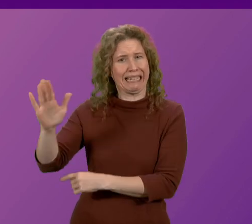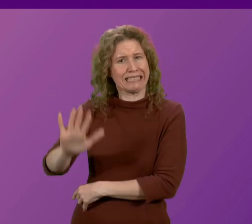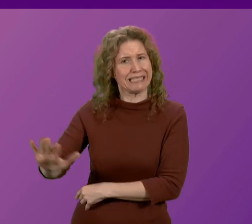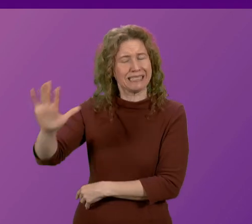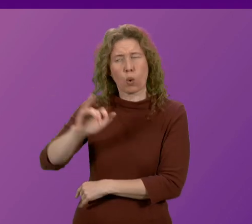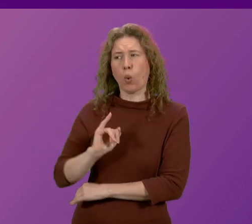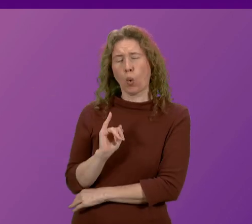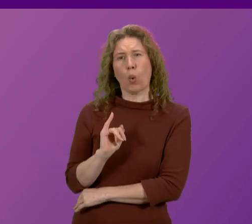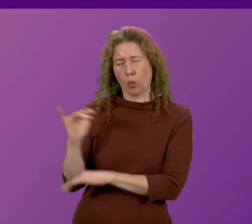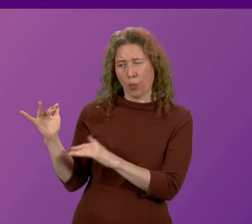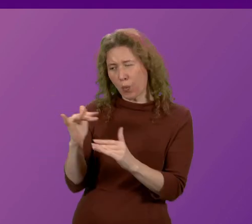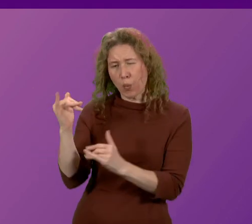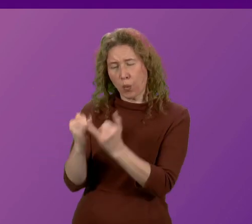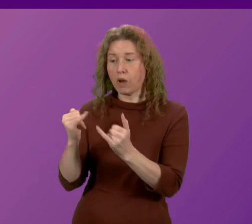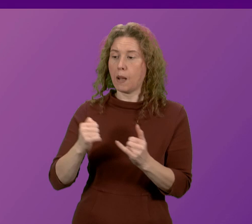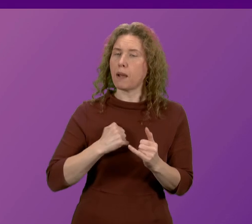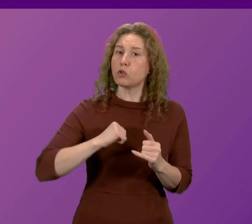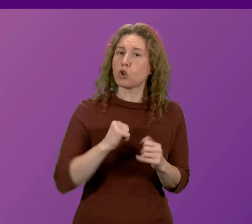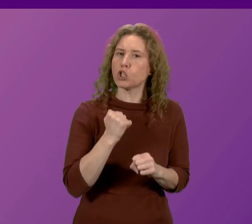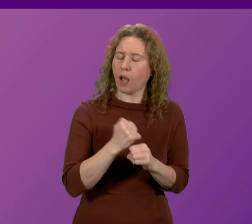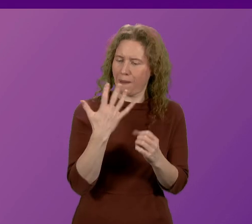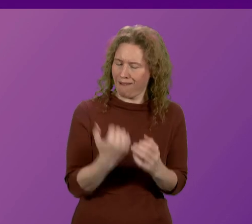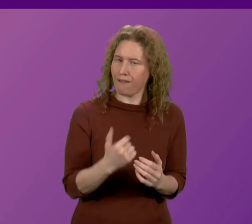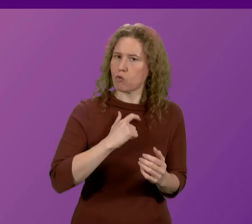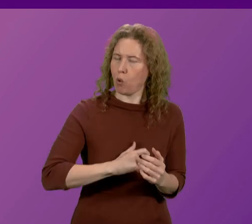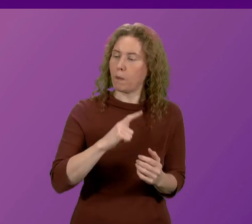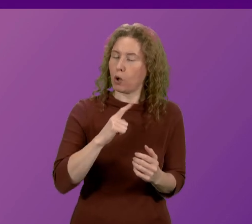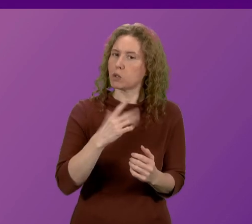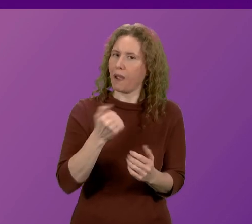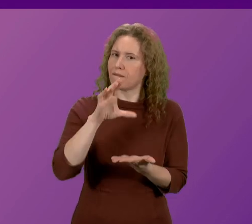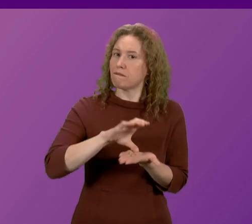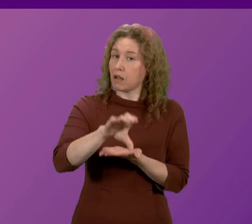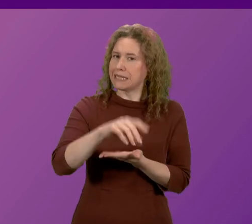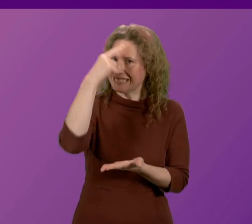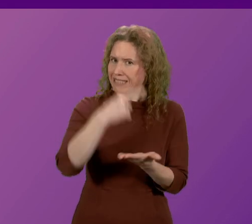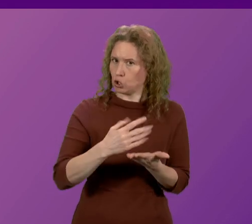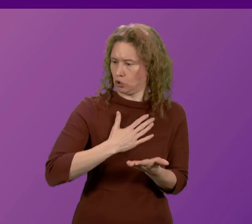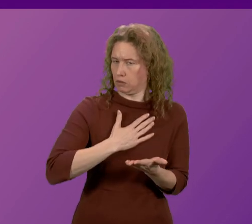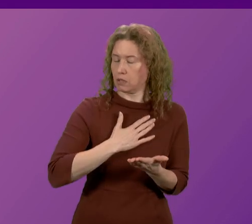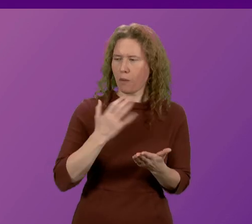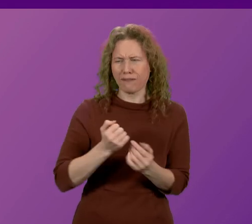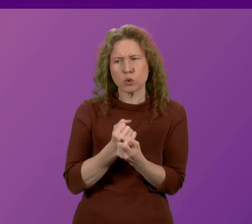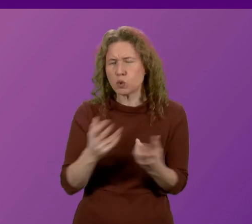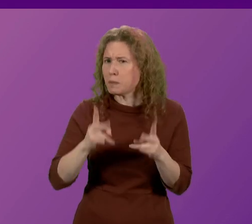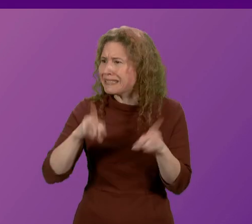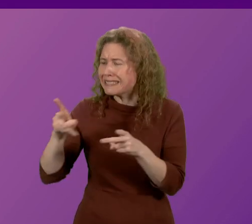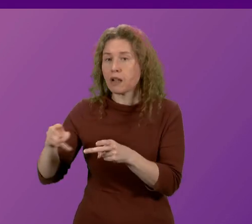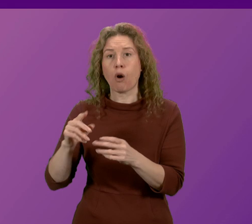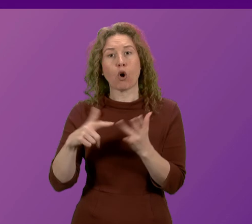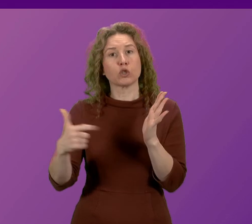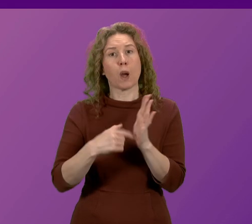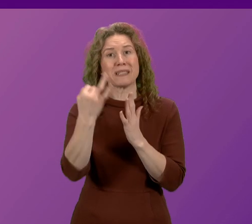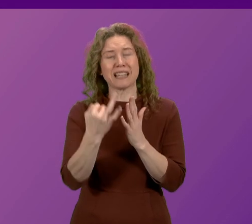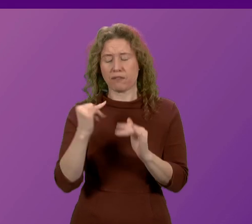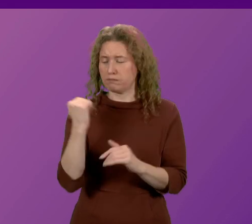decisions, the Scottish government does have a role here. There have been far too many deaths. The brutal killings on October the 7th,